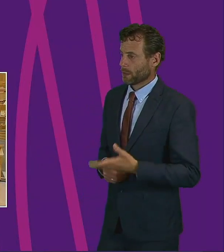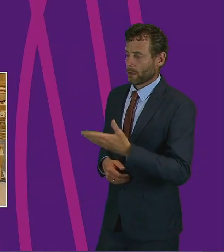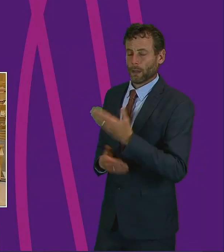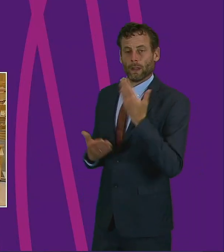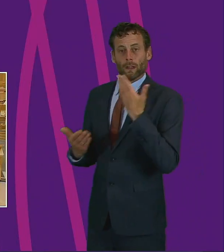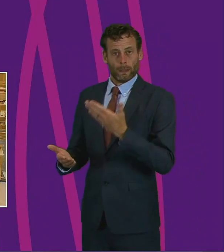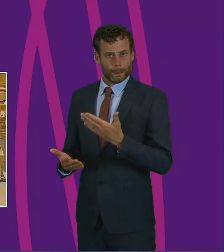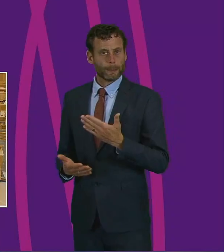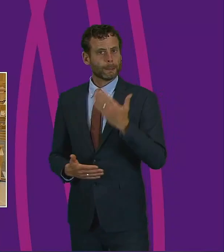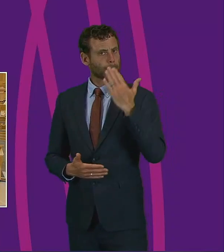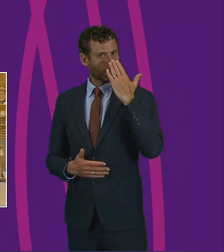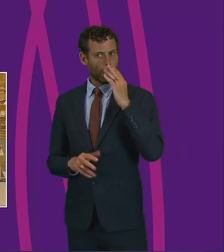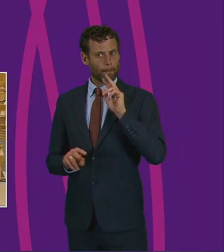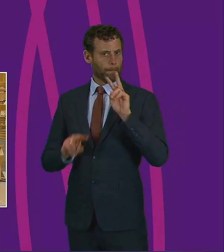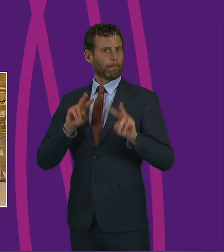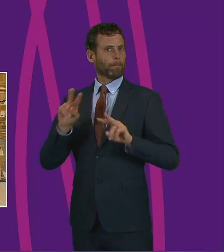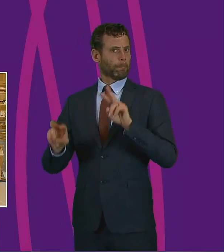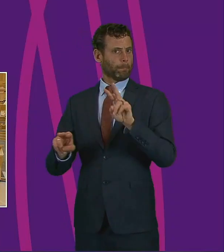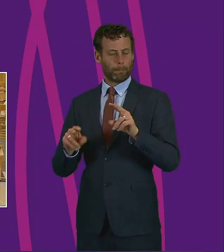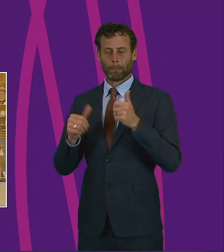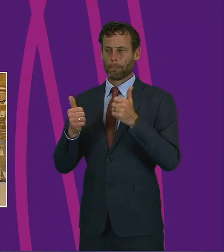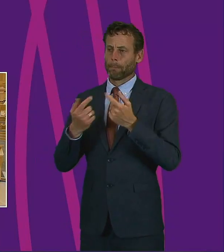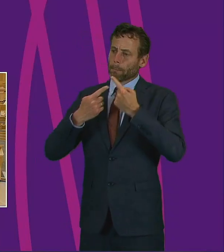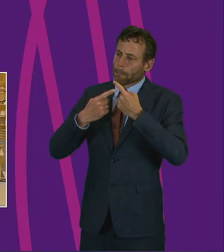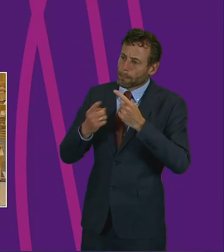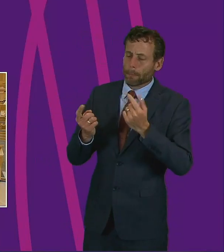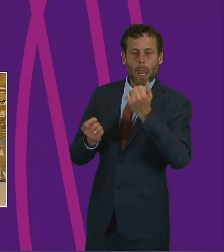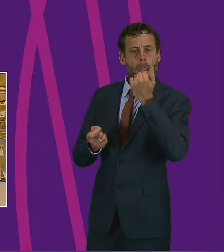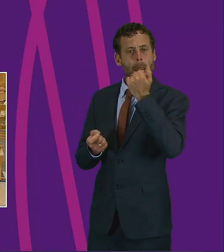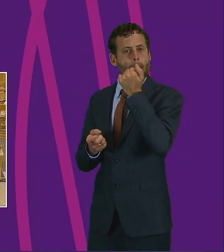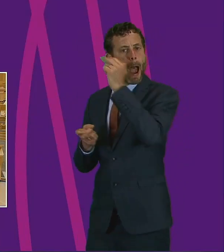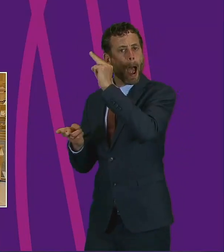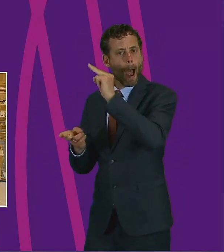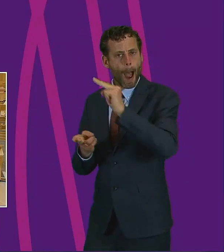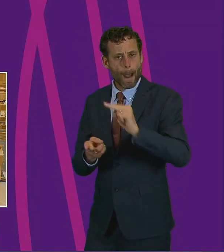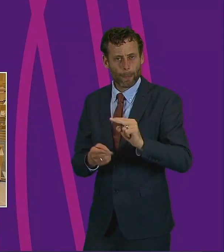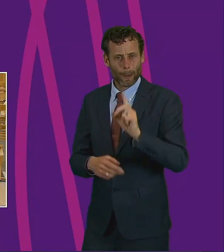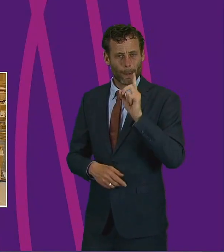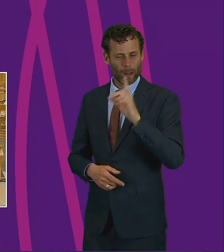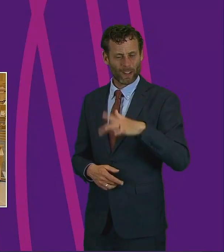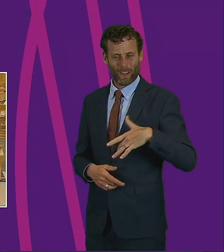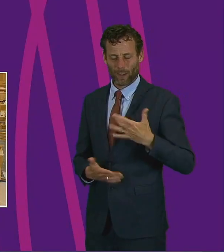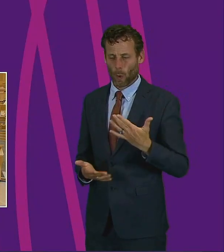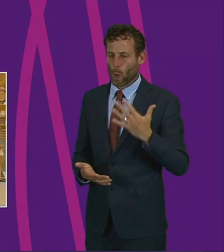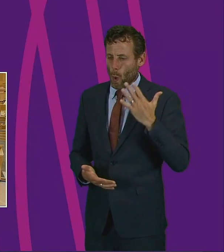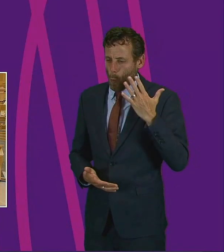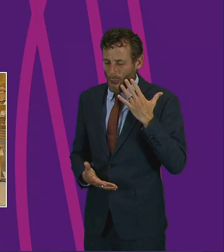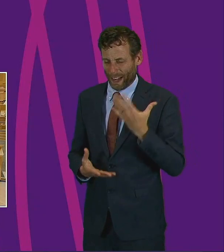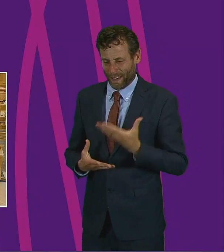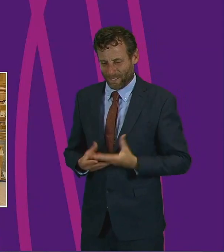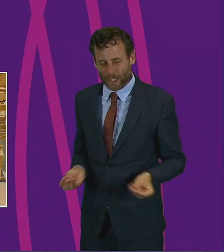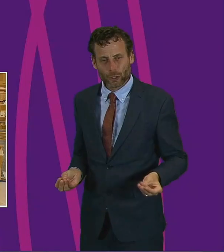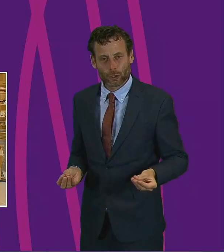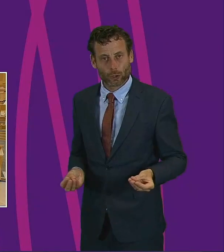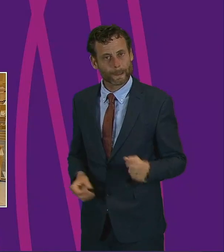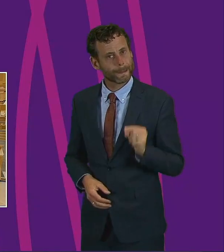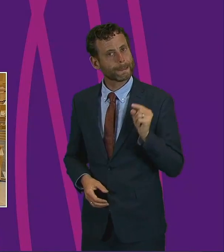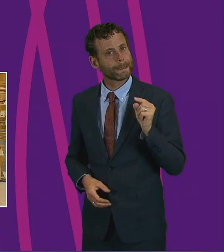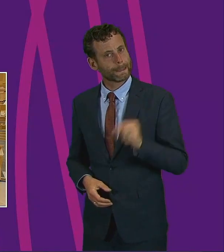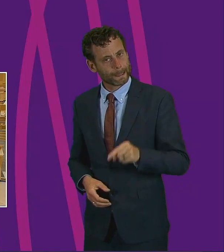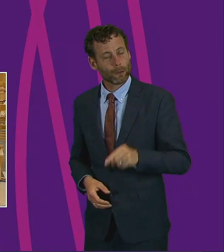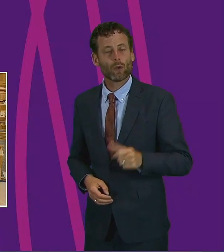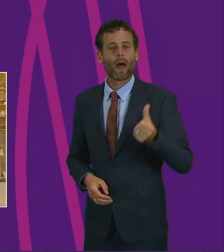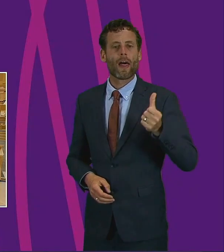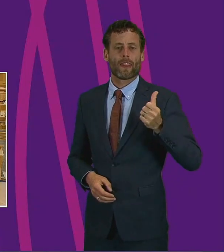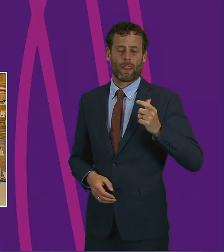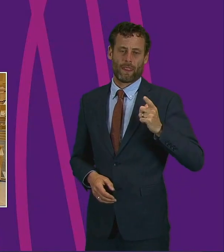been encouraging signs over the last few days, this pandemic can often appear to be unrelenting. That's why I'm grateful to have the opportunity to discuss the next steps